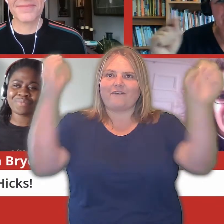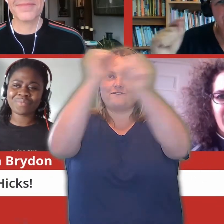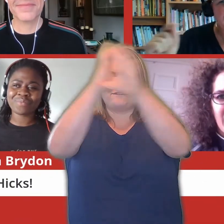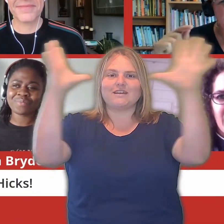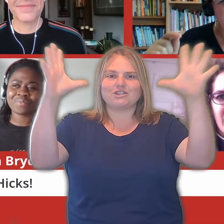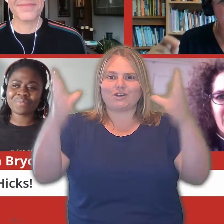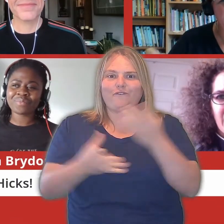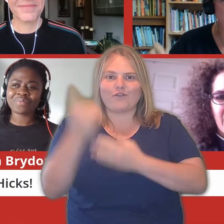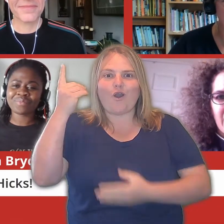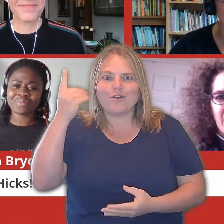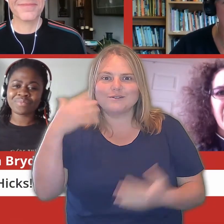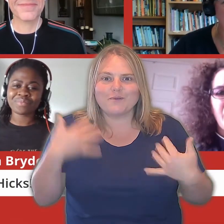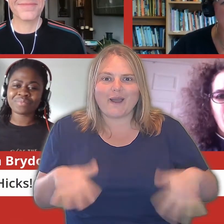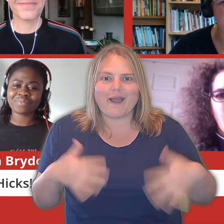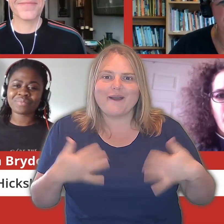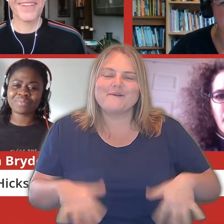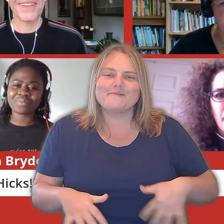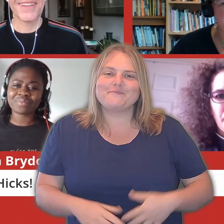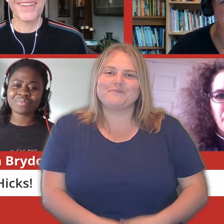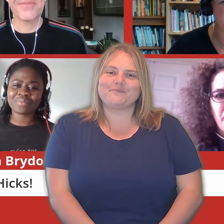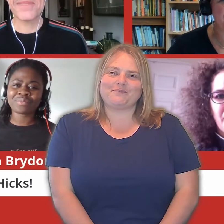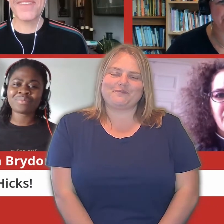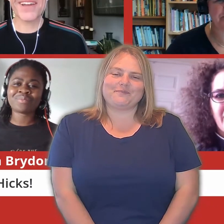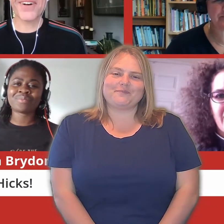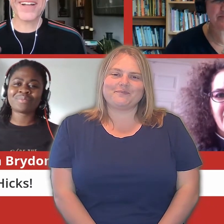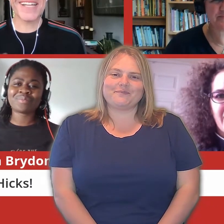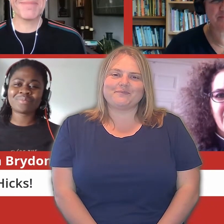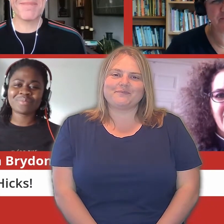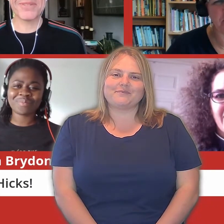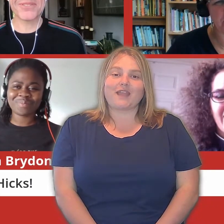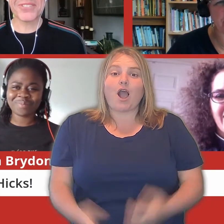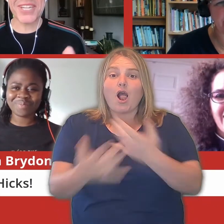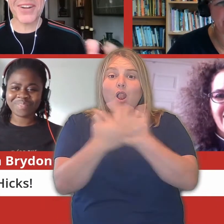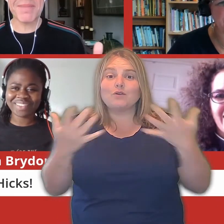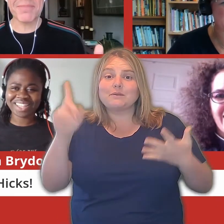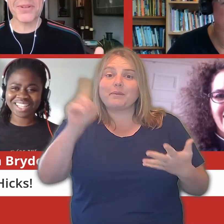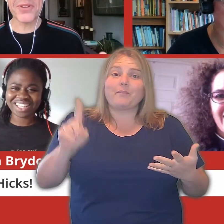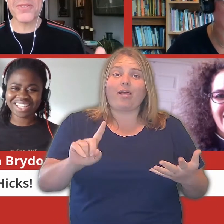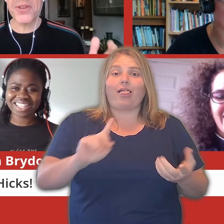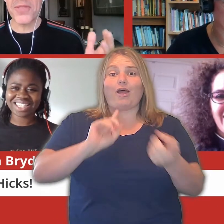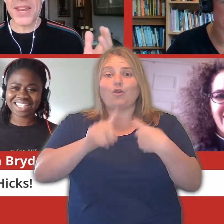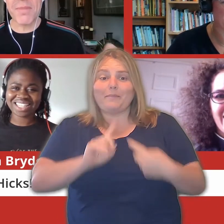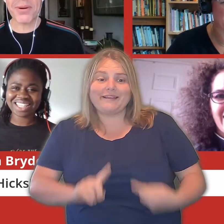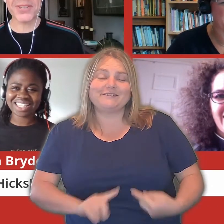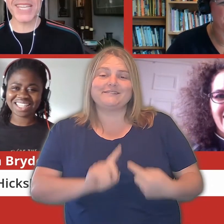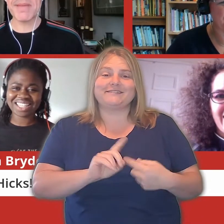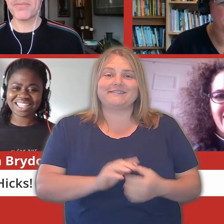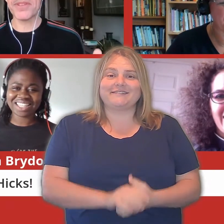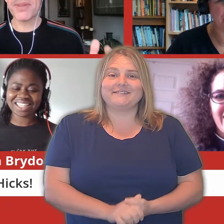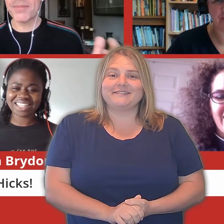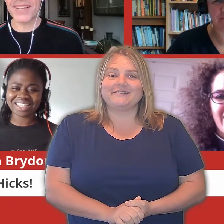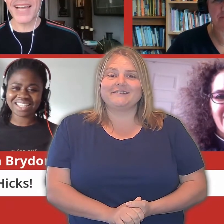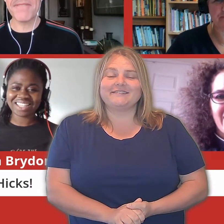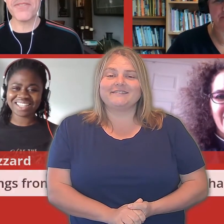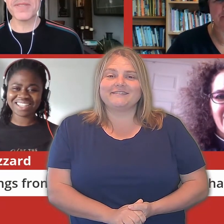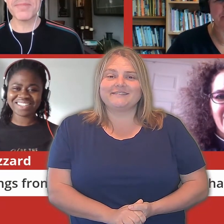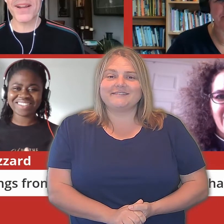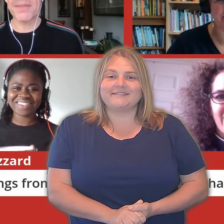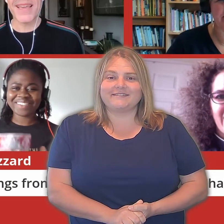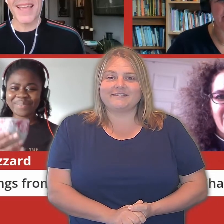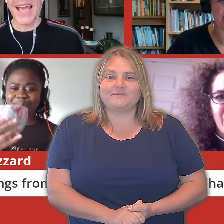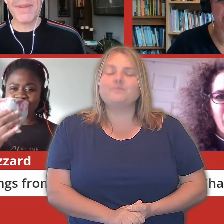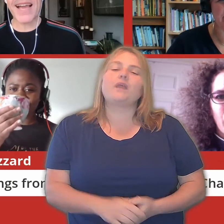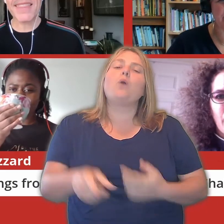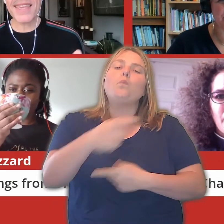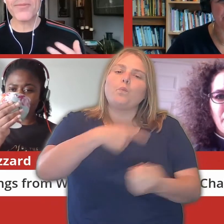hold of that vision of God, then that's just fabulous. We've got all kinds of people sort of sharing people who they know personally, people in public life who've